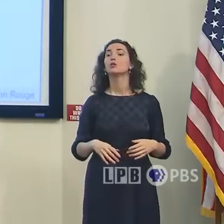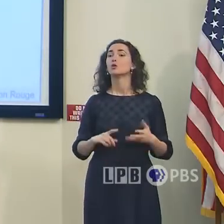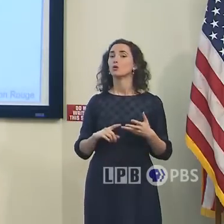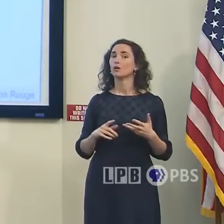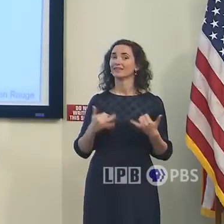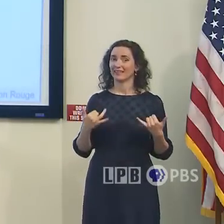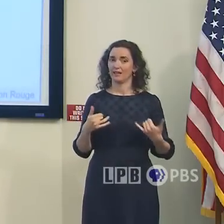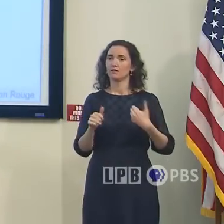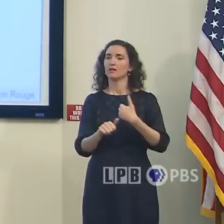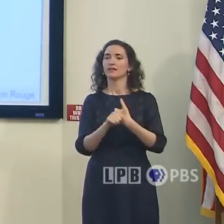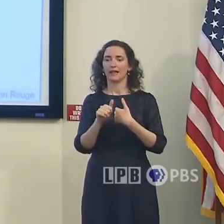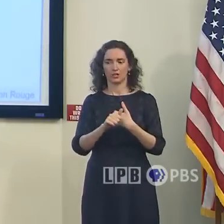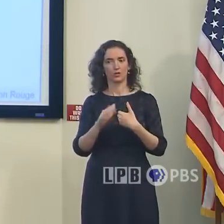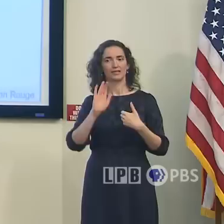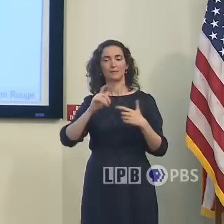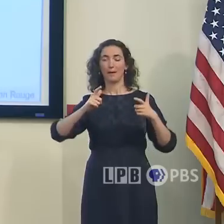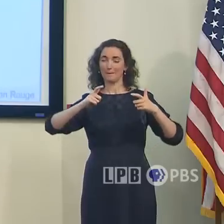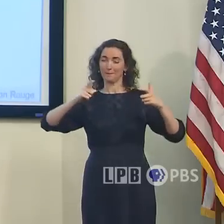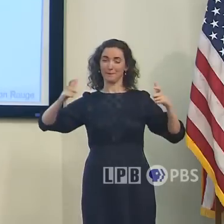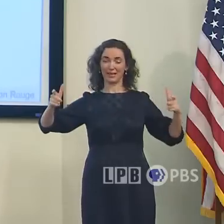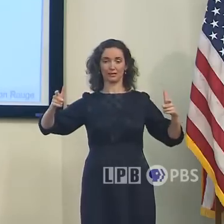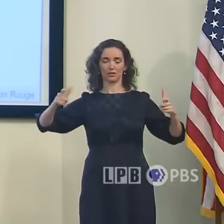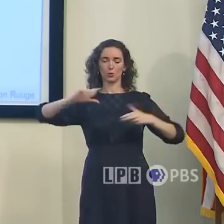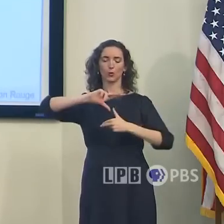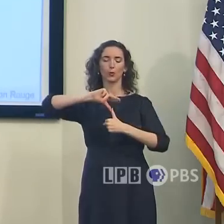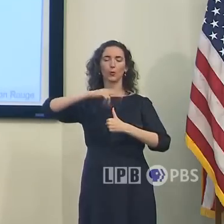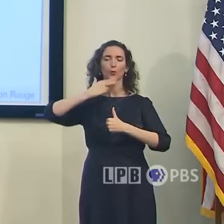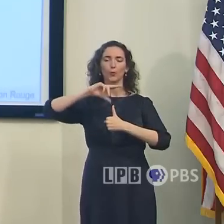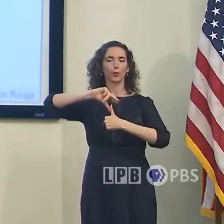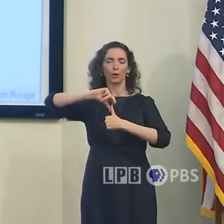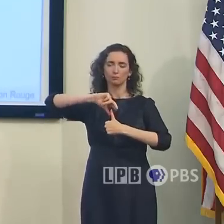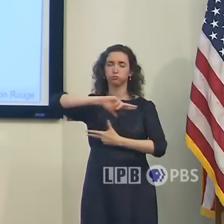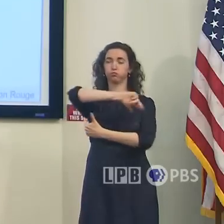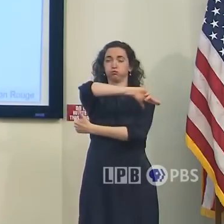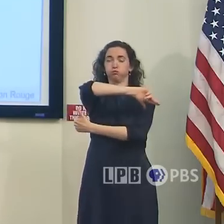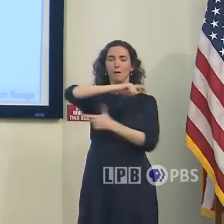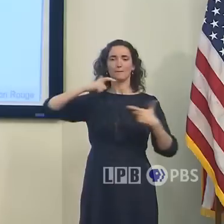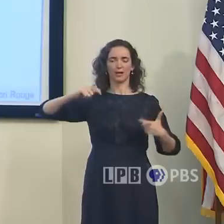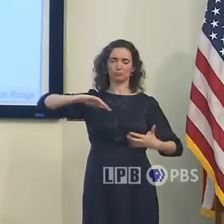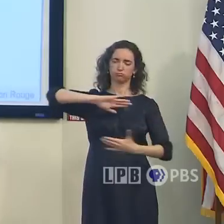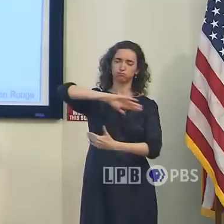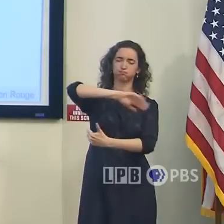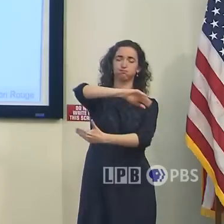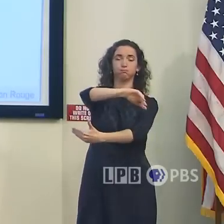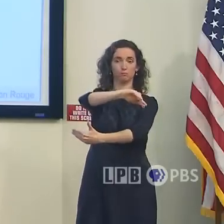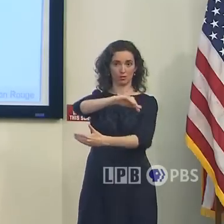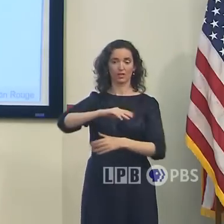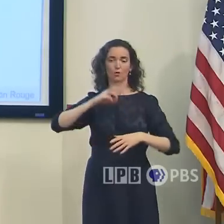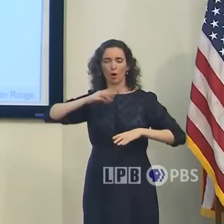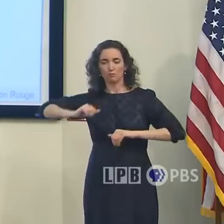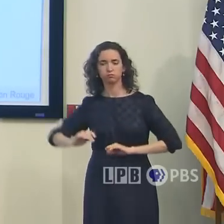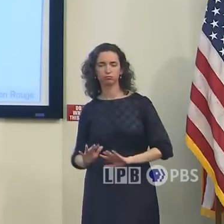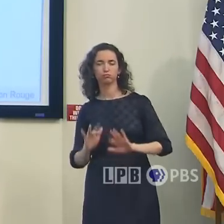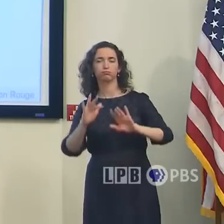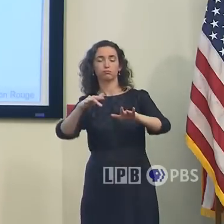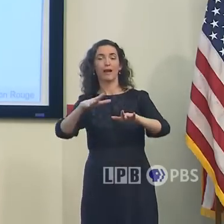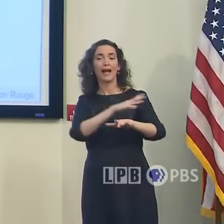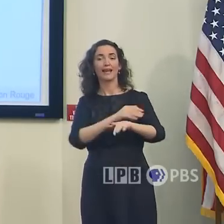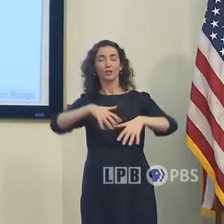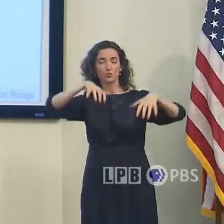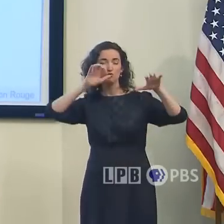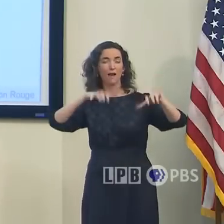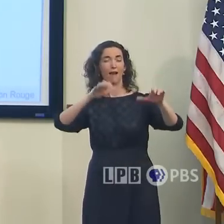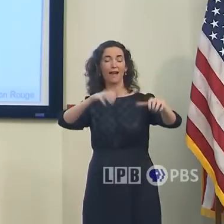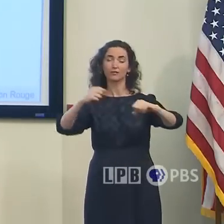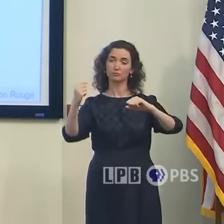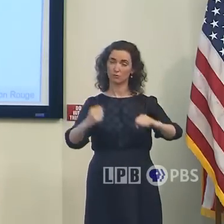large storm with a little bit larger wind field are in play with the surge and the heavy rainfall. The one